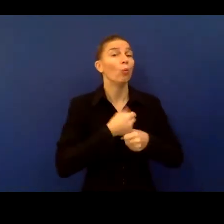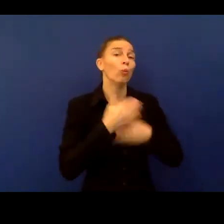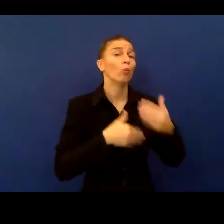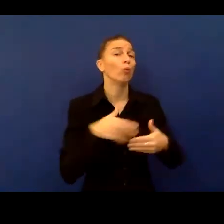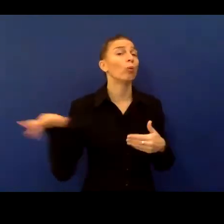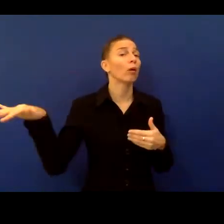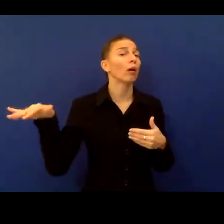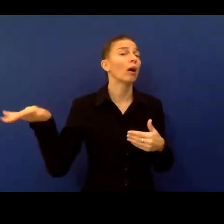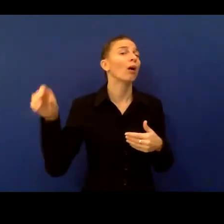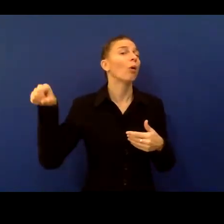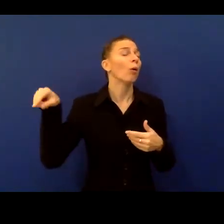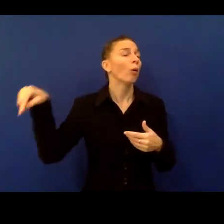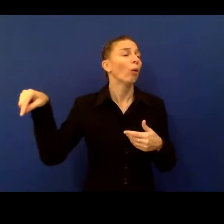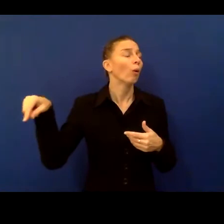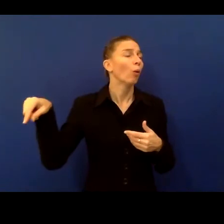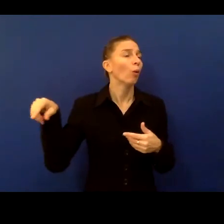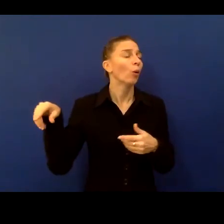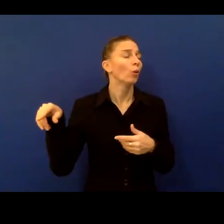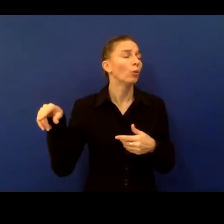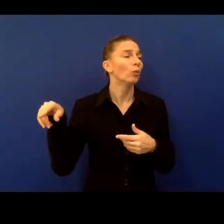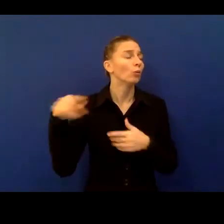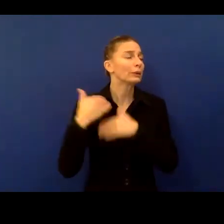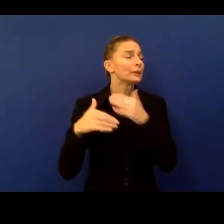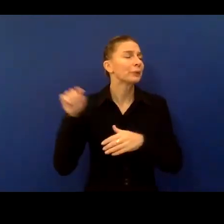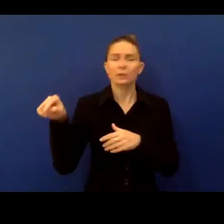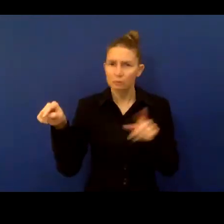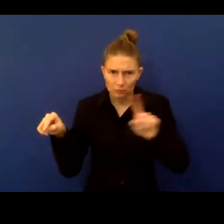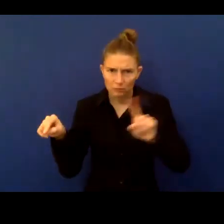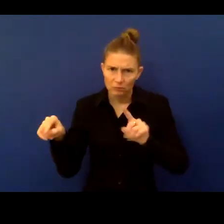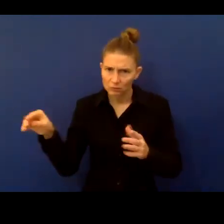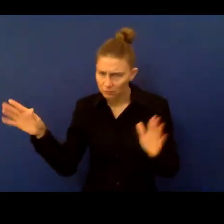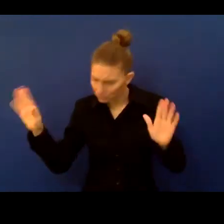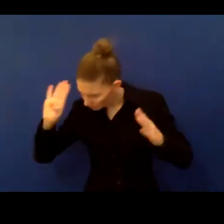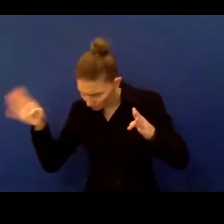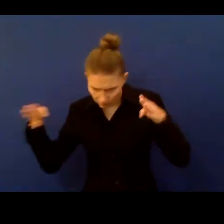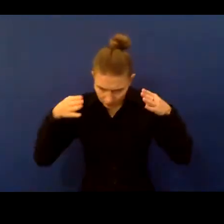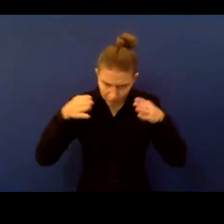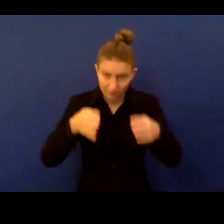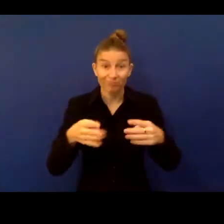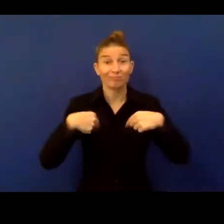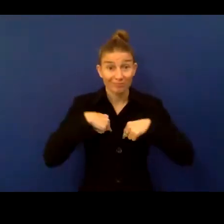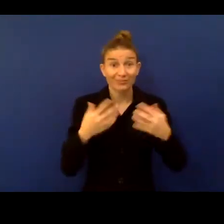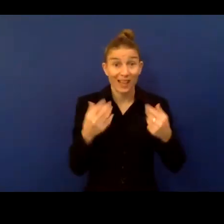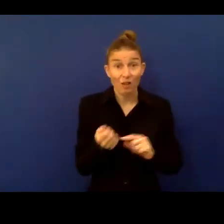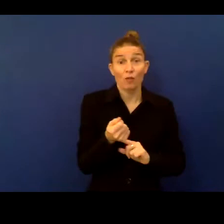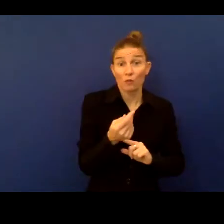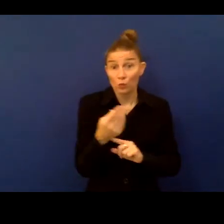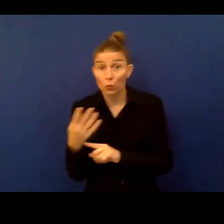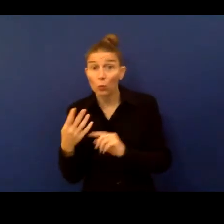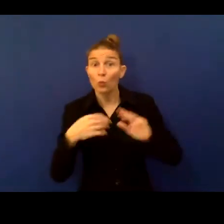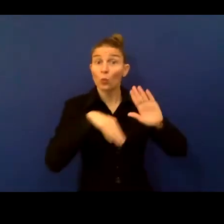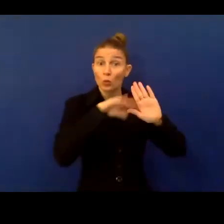as a donor. We do quite a few programs specifically aimed at